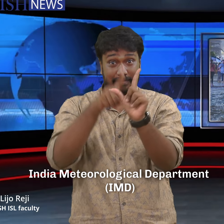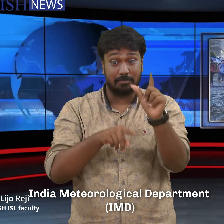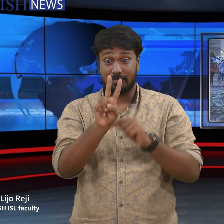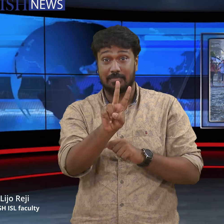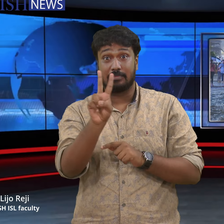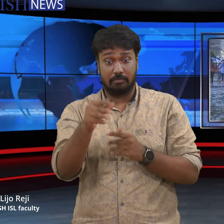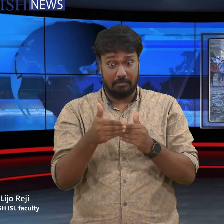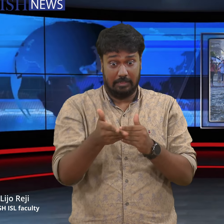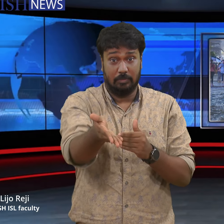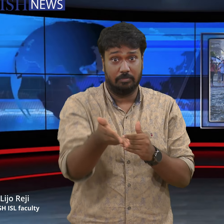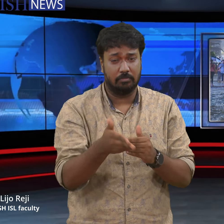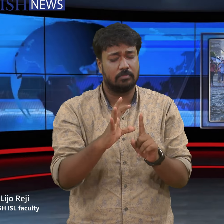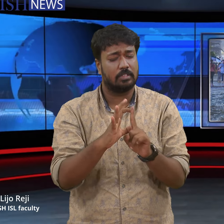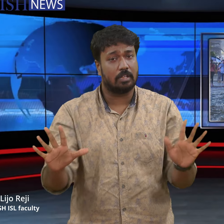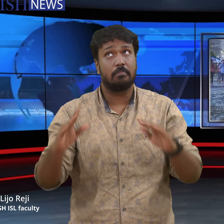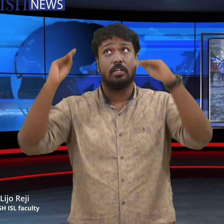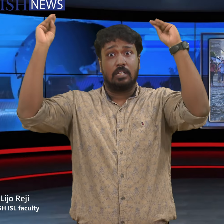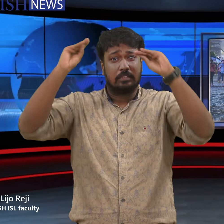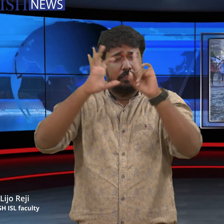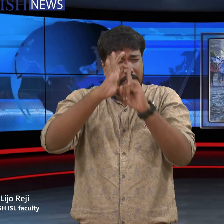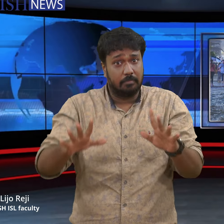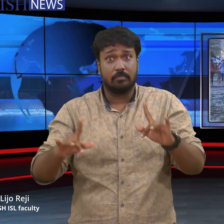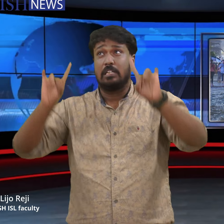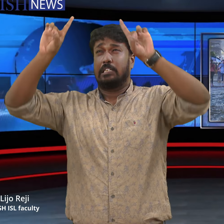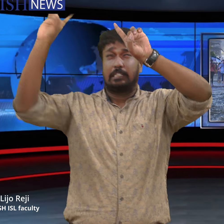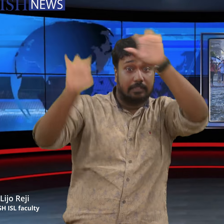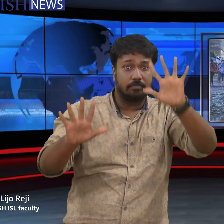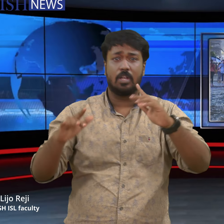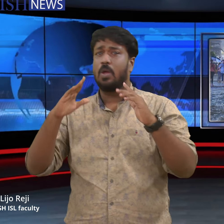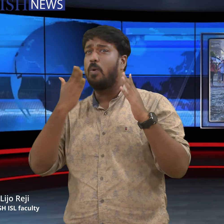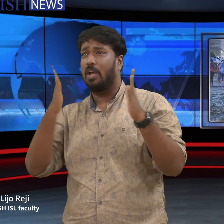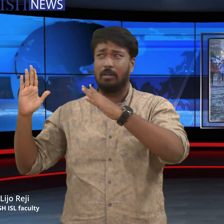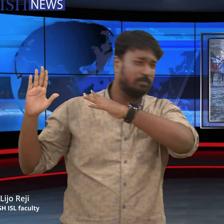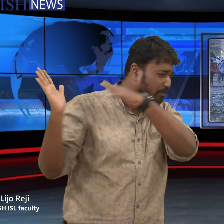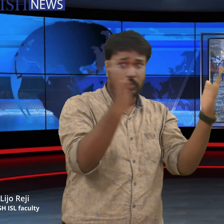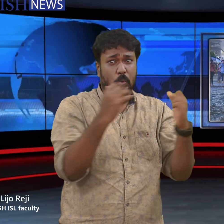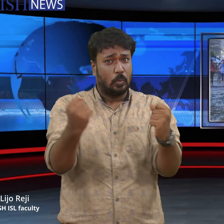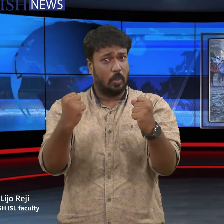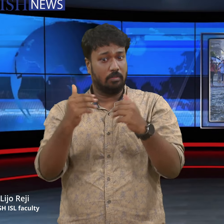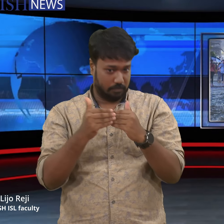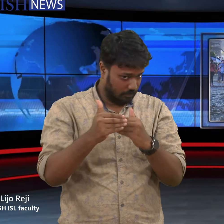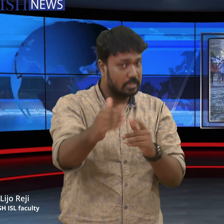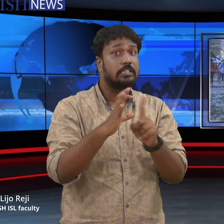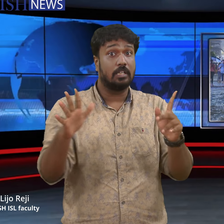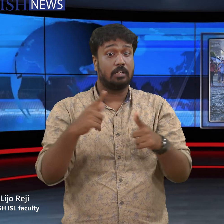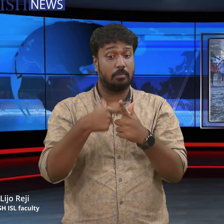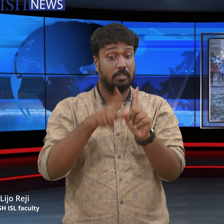22. It also said that monsoon has started shifting downwards and issued a red alert for the states of